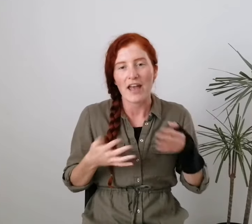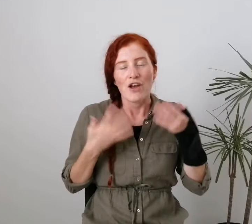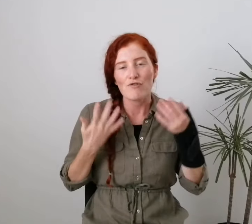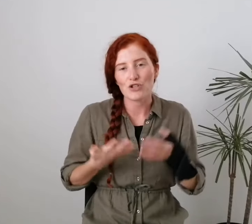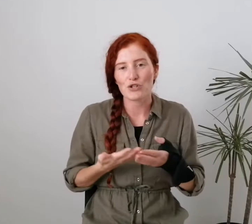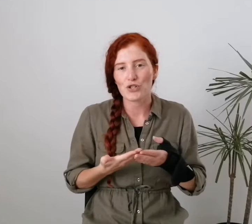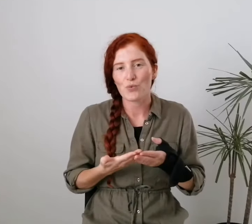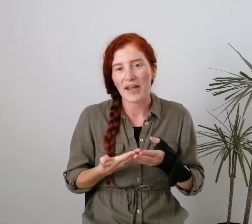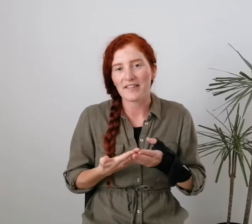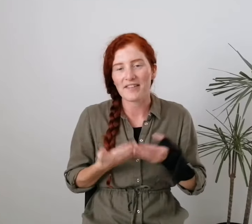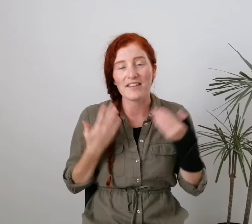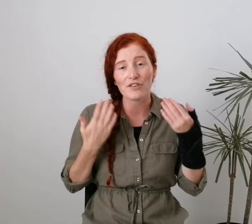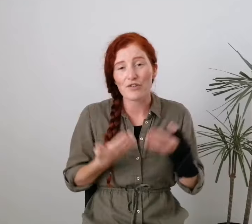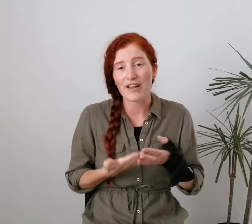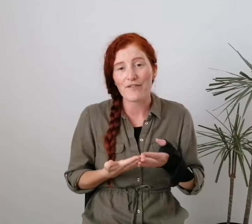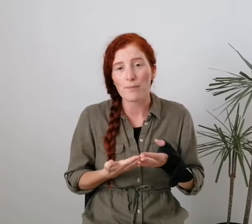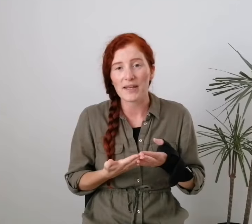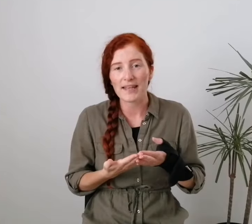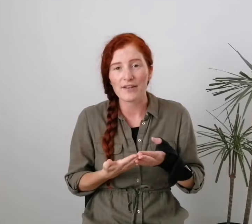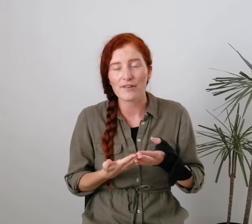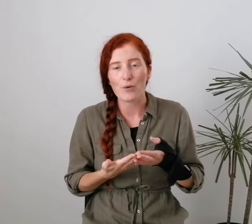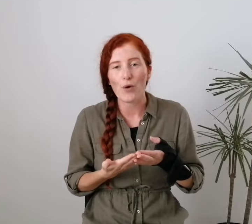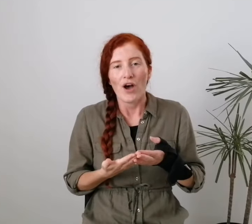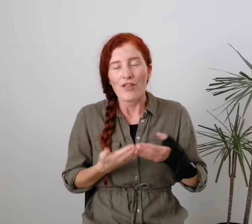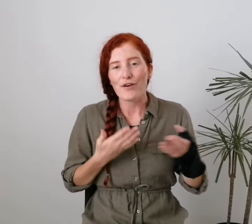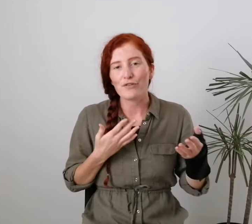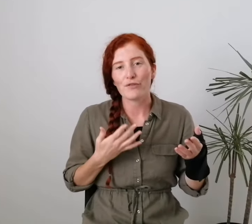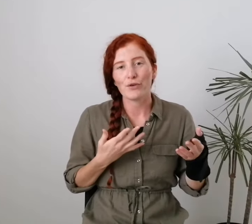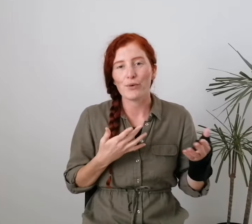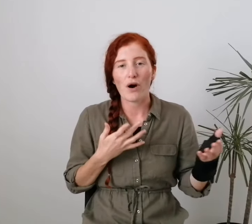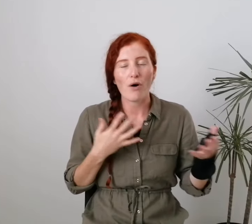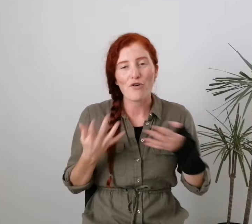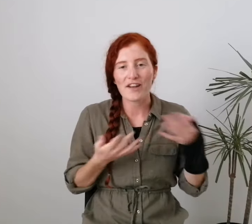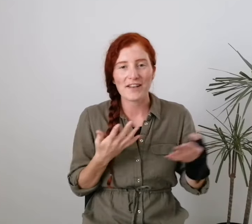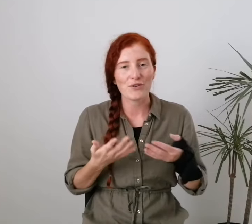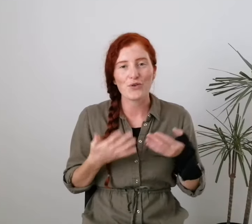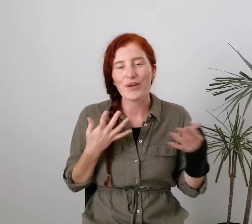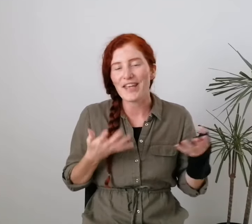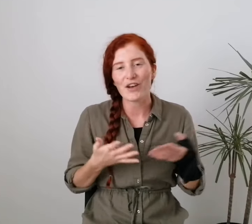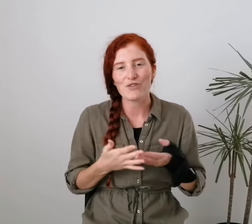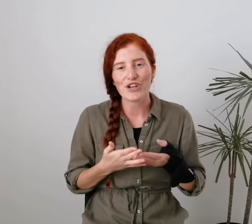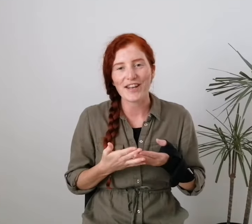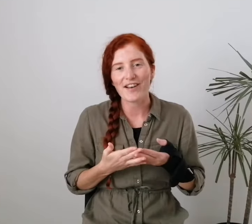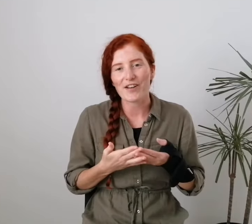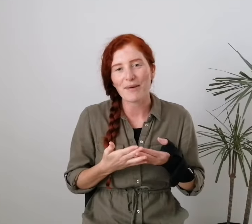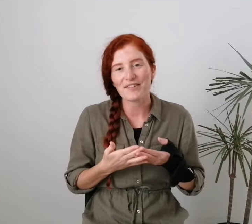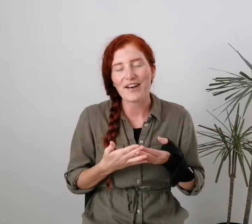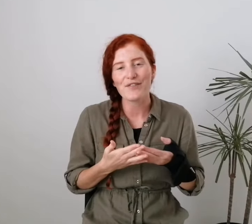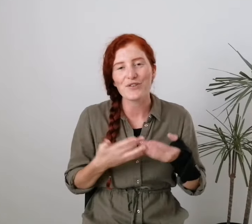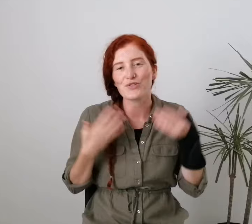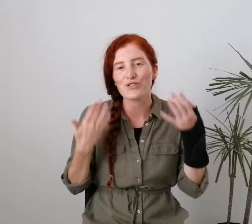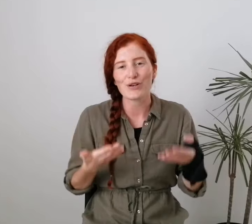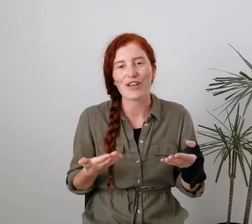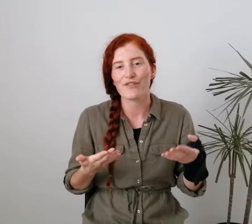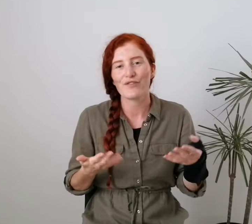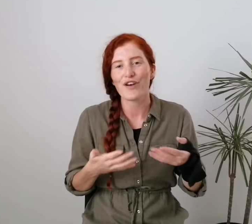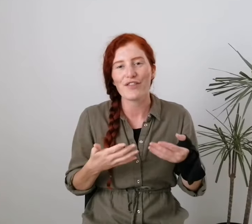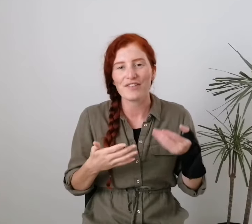reduce your waste. These are great for beginners or those of you who are already on your eco journey like myself and you're just looking for further